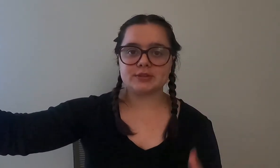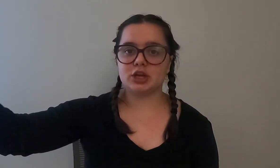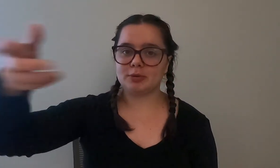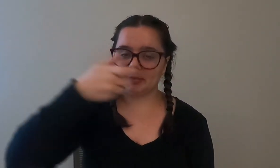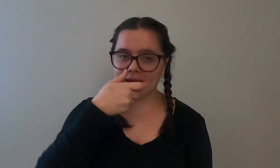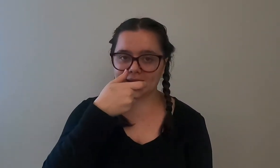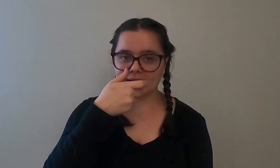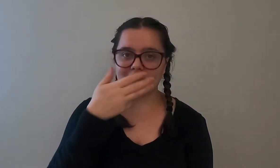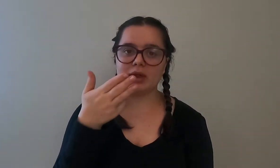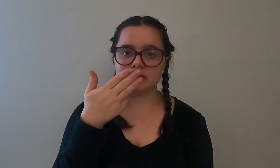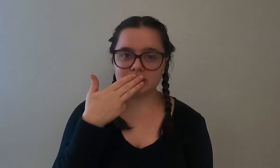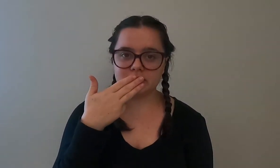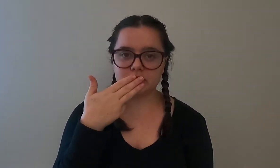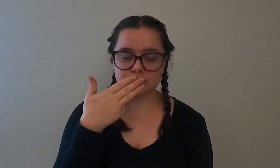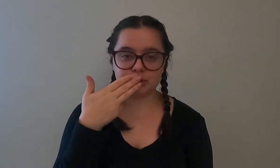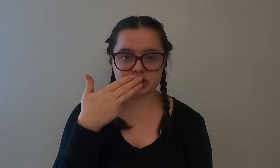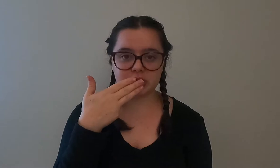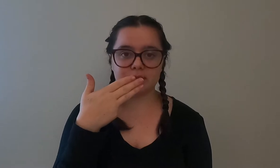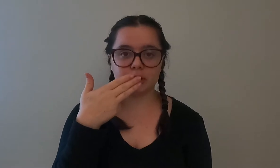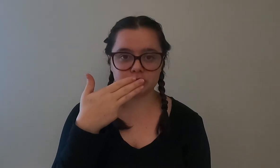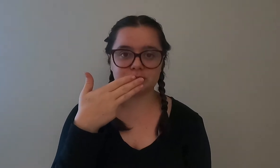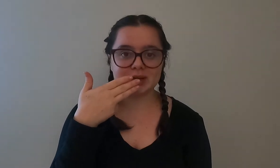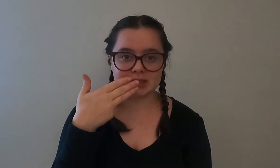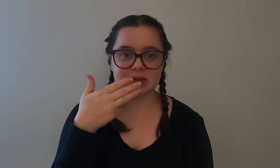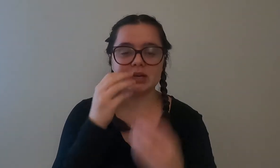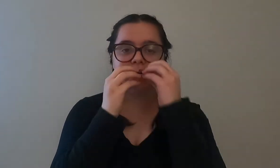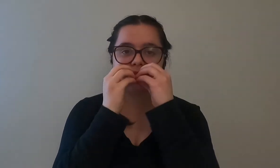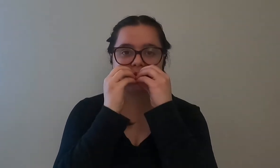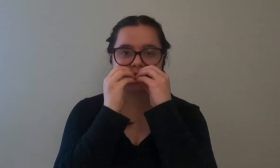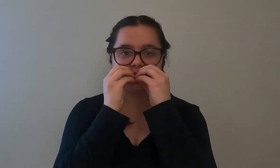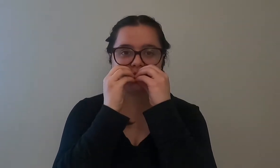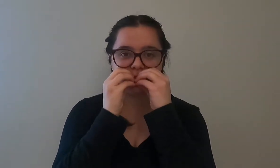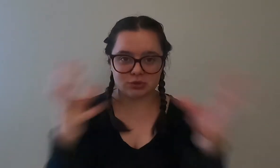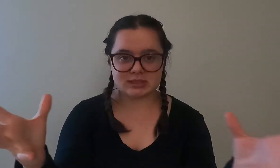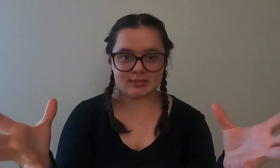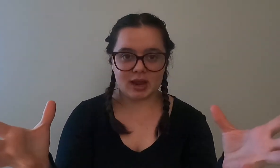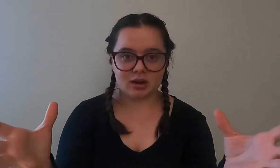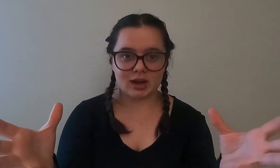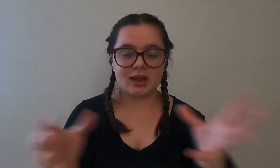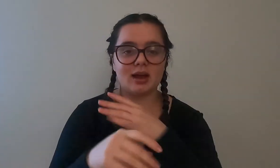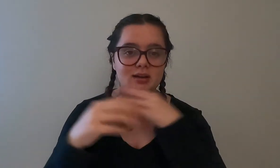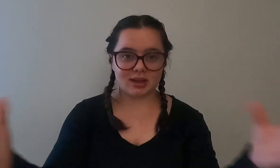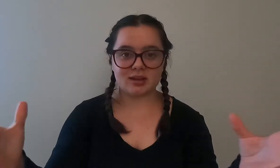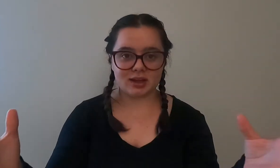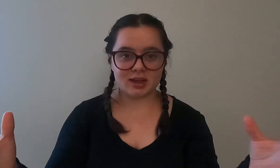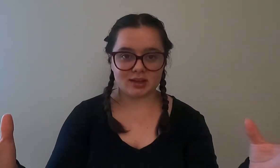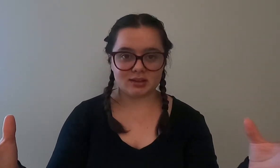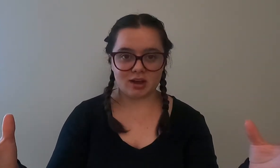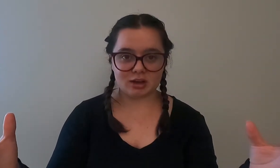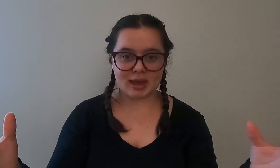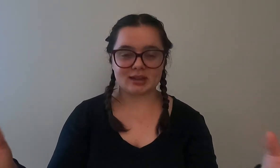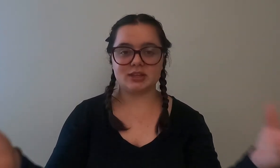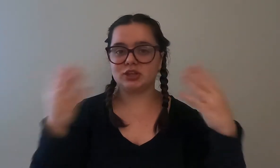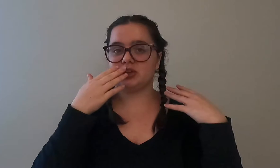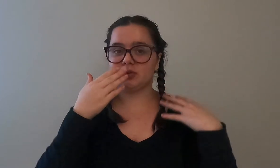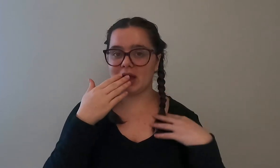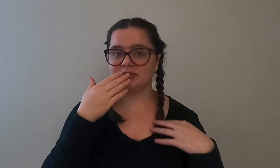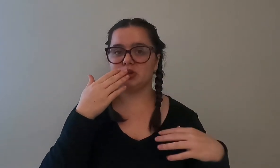and you put it back in and then you push a purge button that essentially shoots some air automatically so that you don't have to